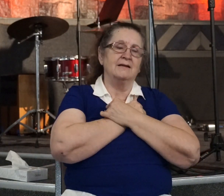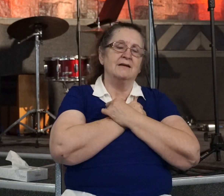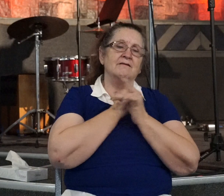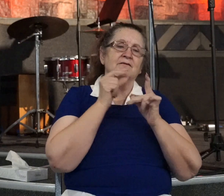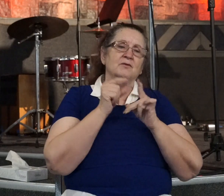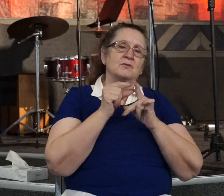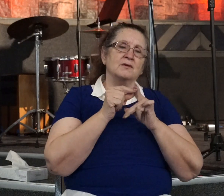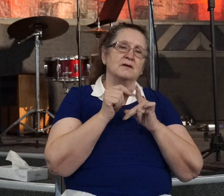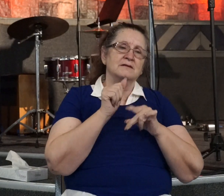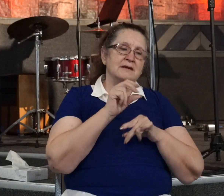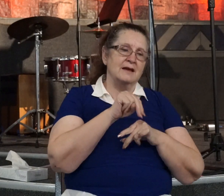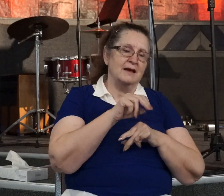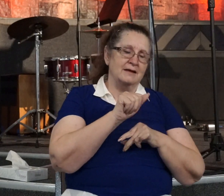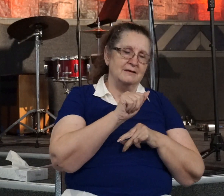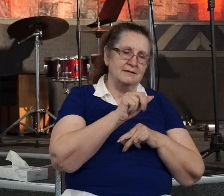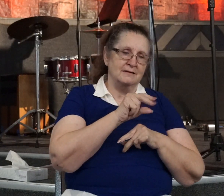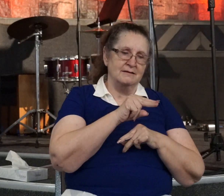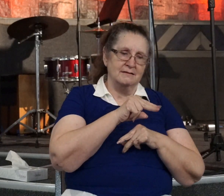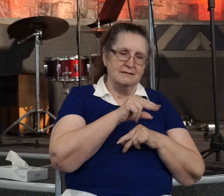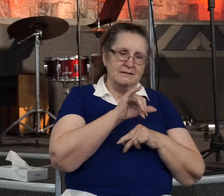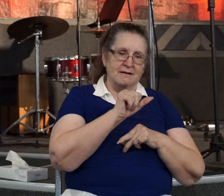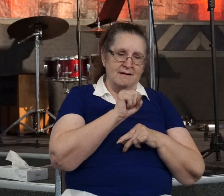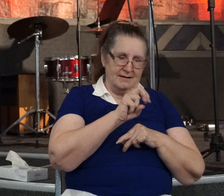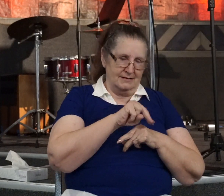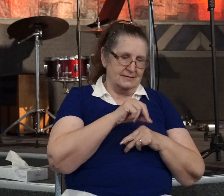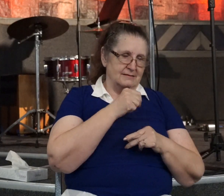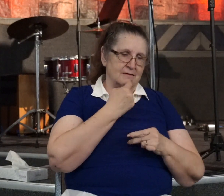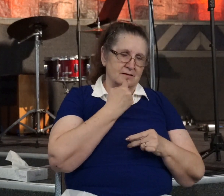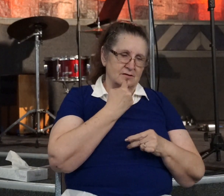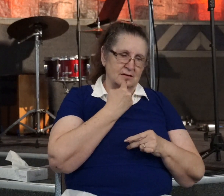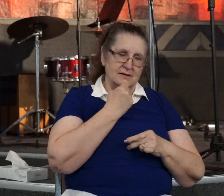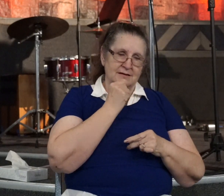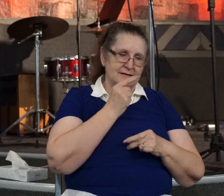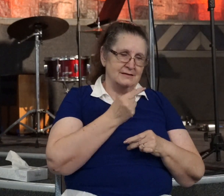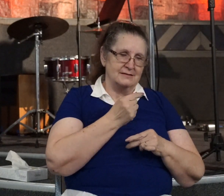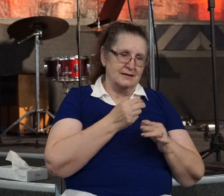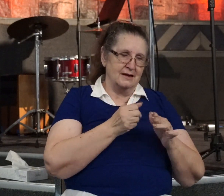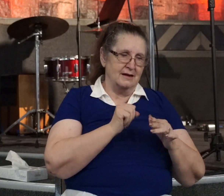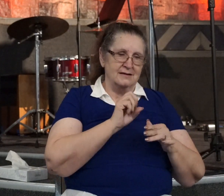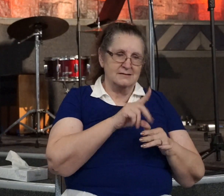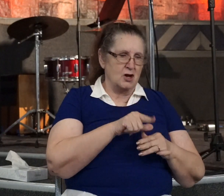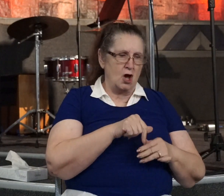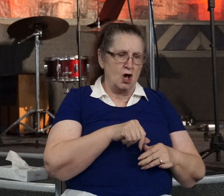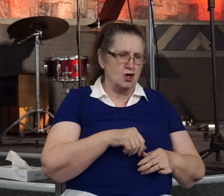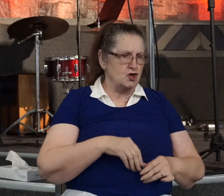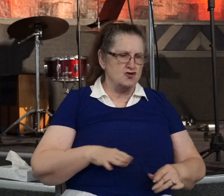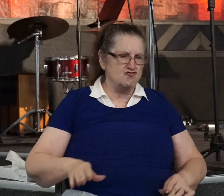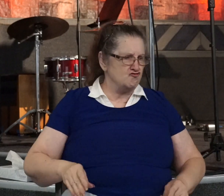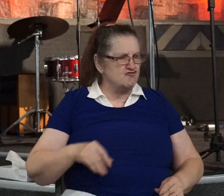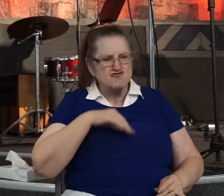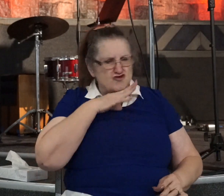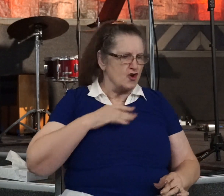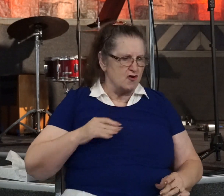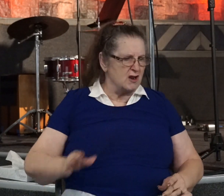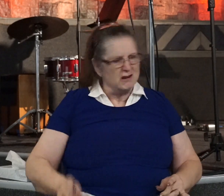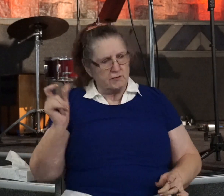Ananias here. He doesn't say, Saul, dirty dog. He doesn't say, Saul,